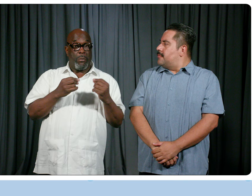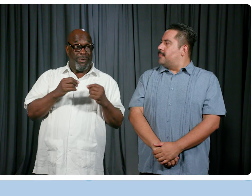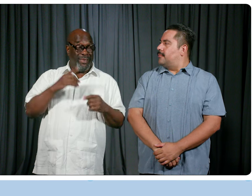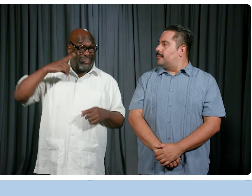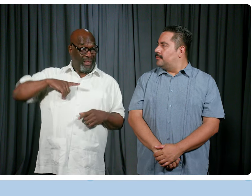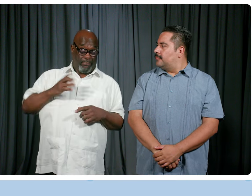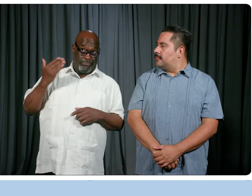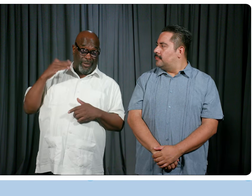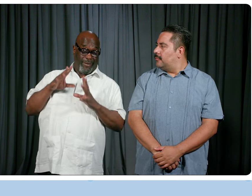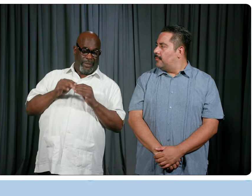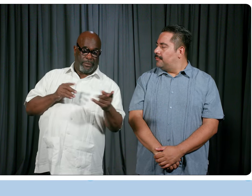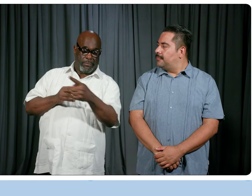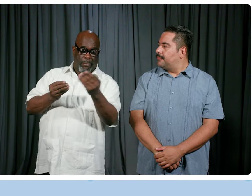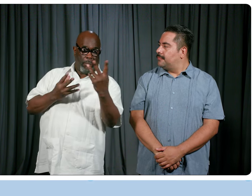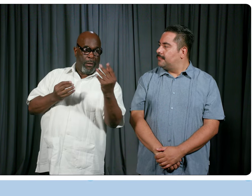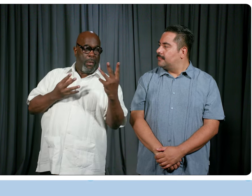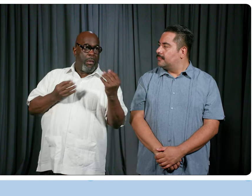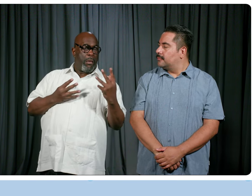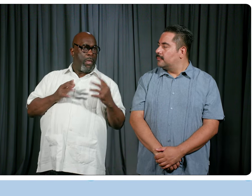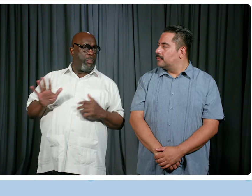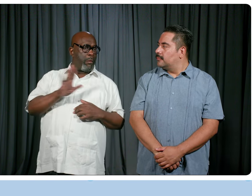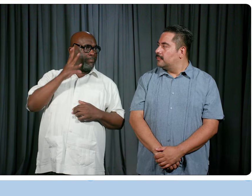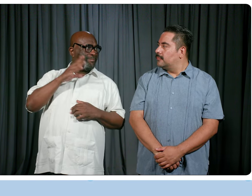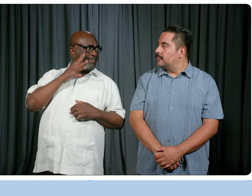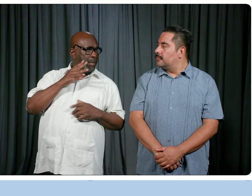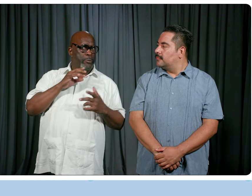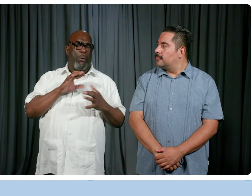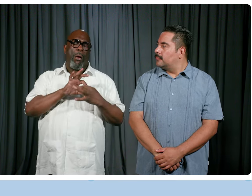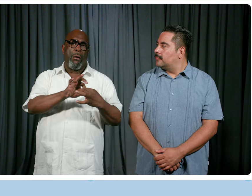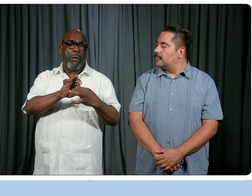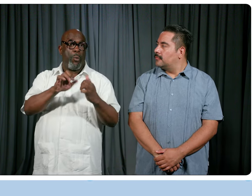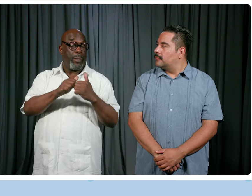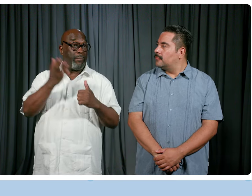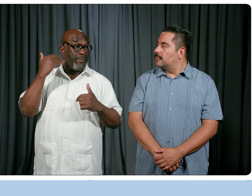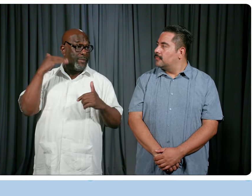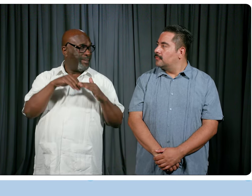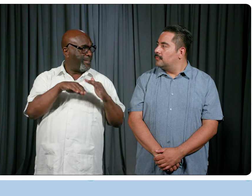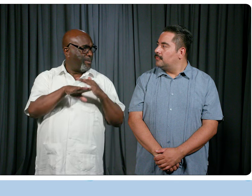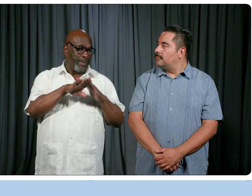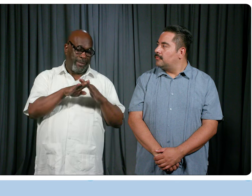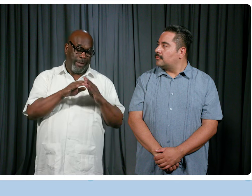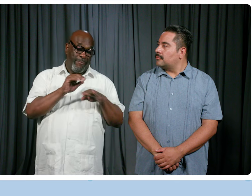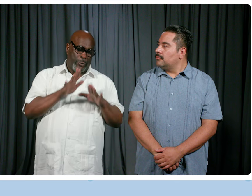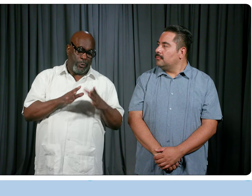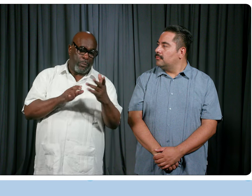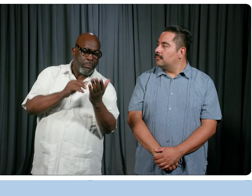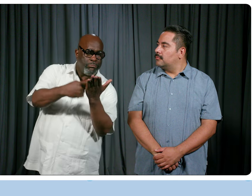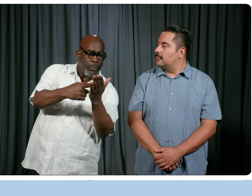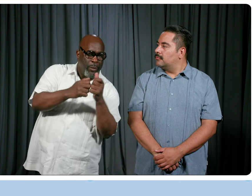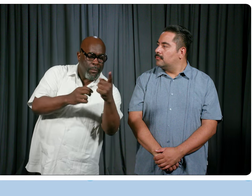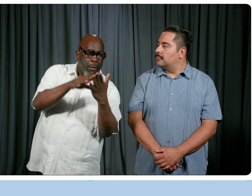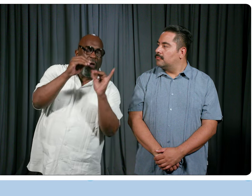from previous conventions, listening to people about what was happening. I mean, I connected with the previous accessibility advisor, so I kind of knew from there. But